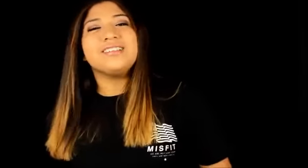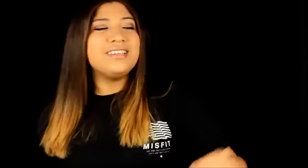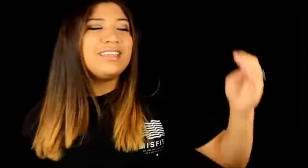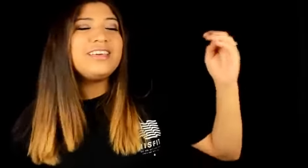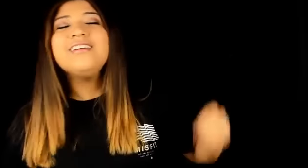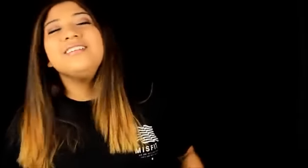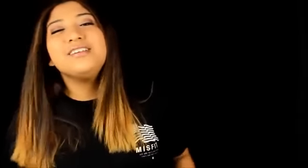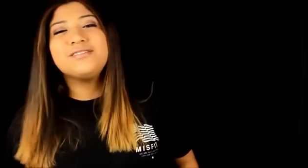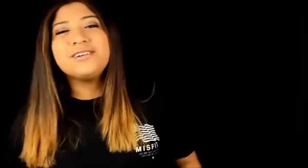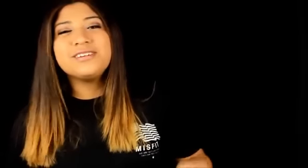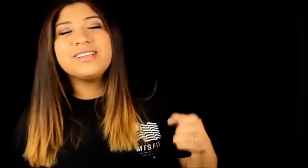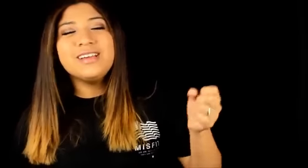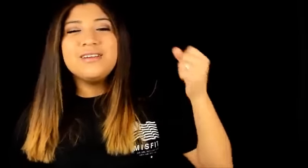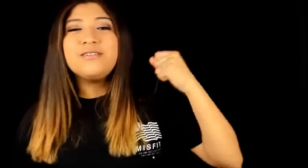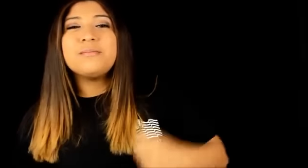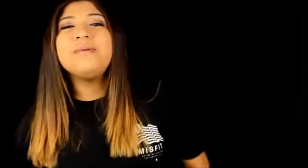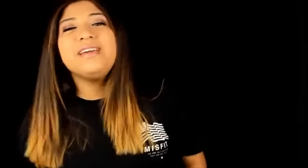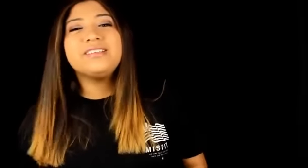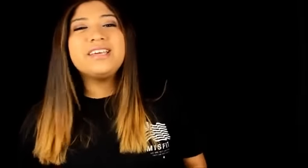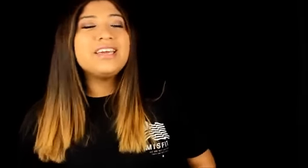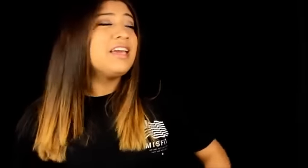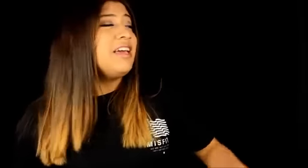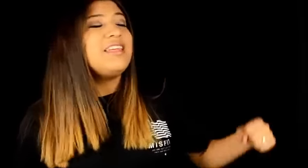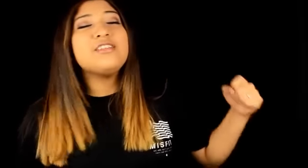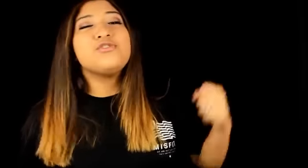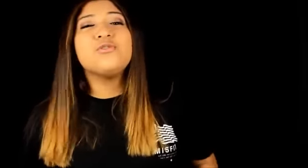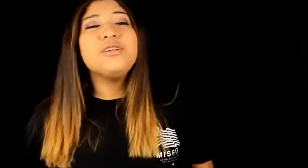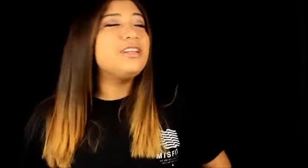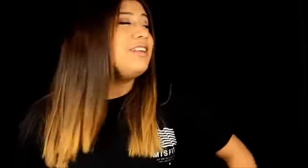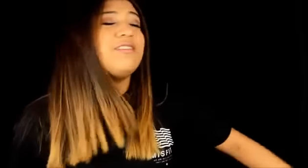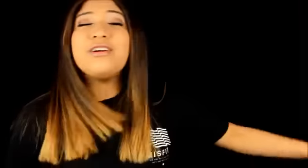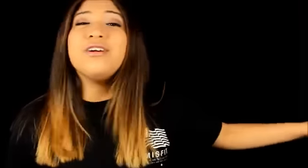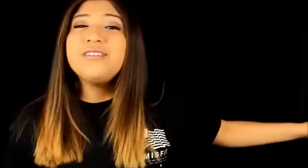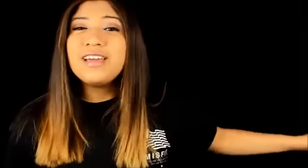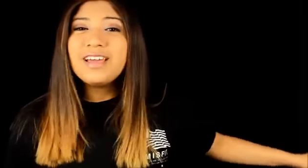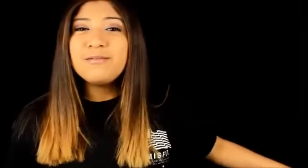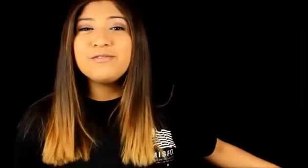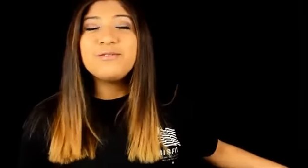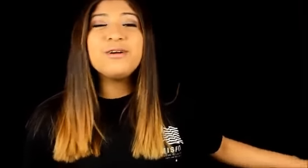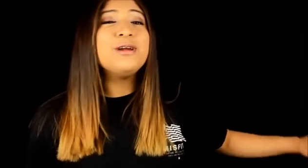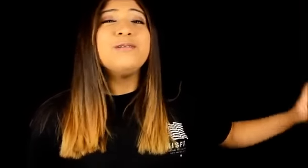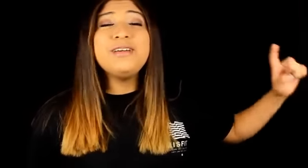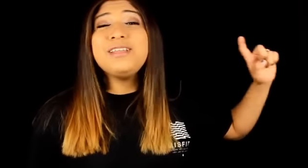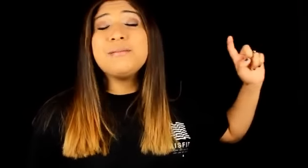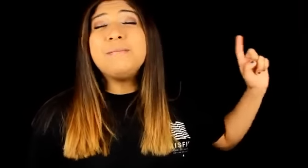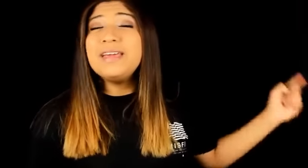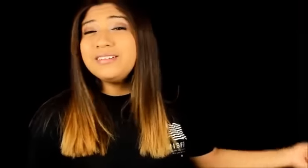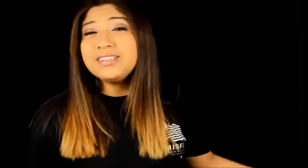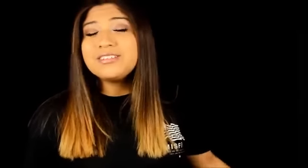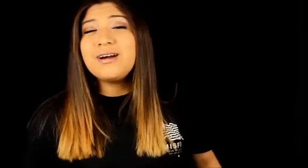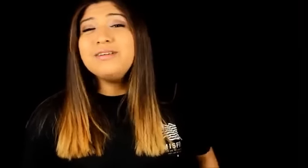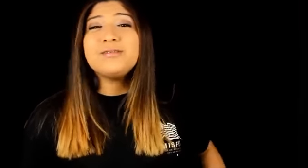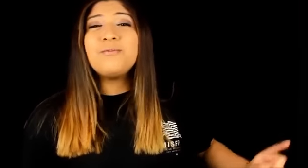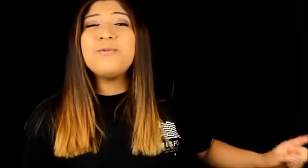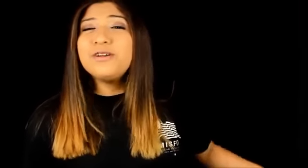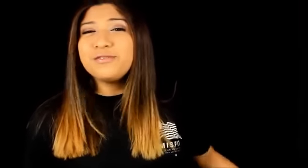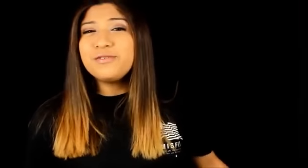he like killed his verse it was amazing and then Jordan never heard of that guy before they did an amazing job he's a wonderful